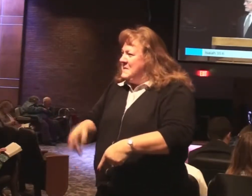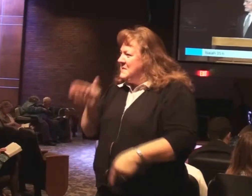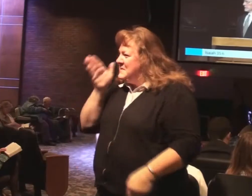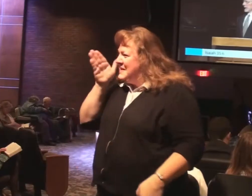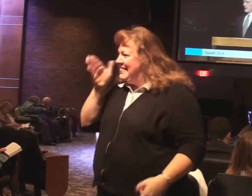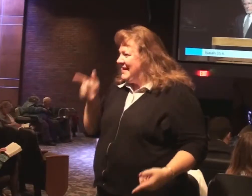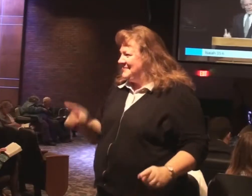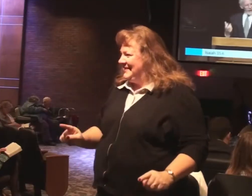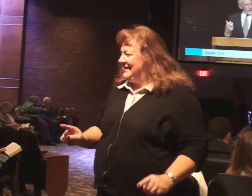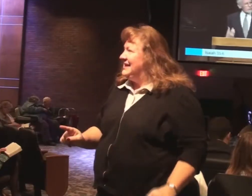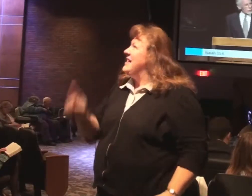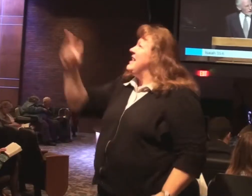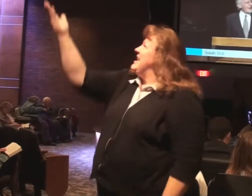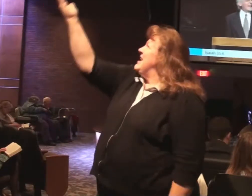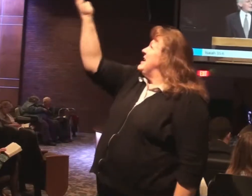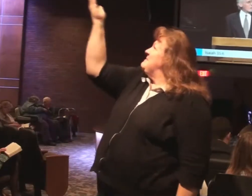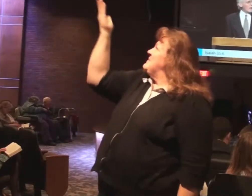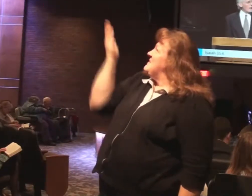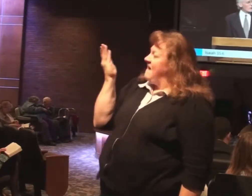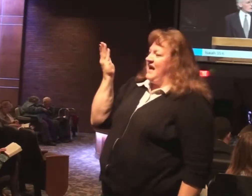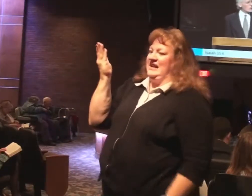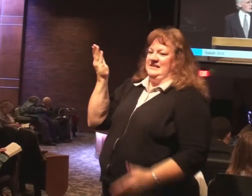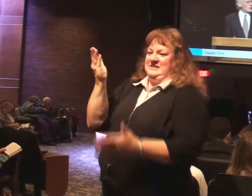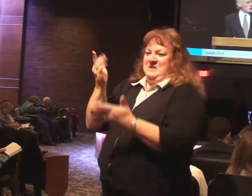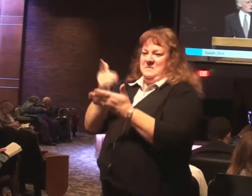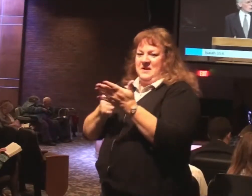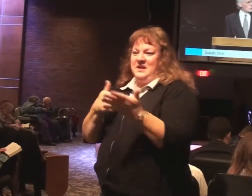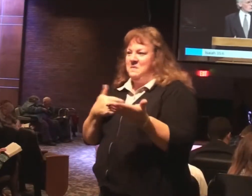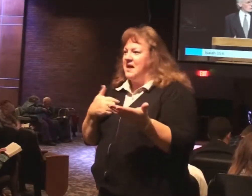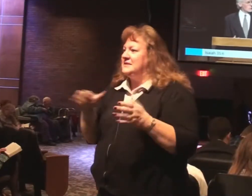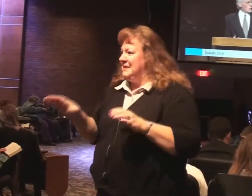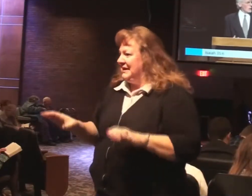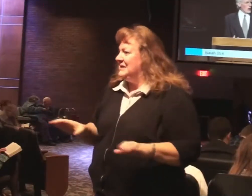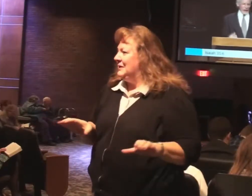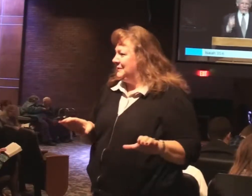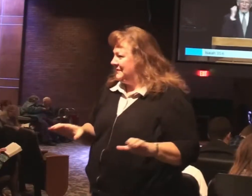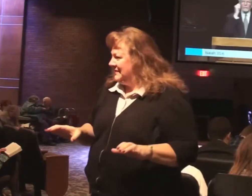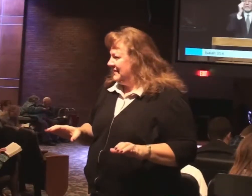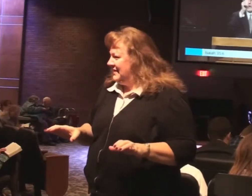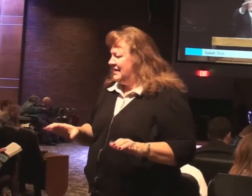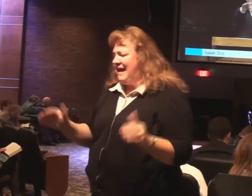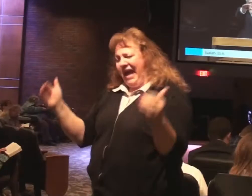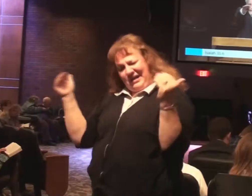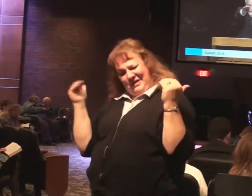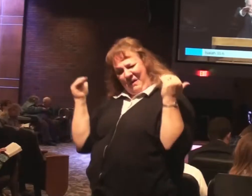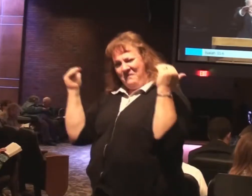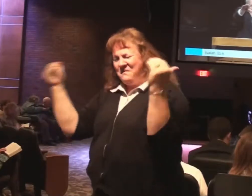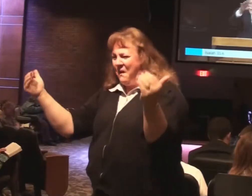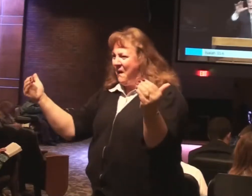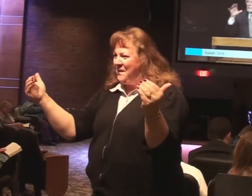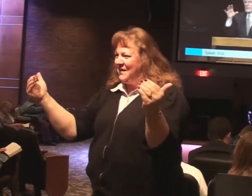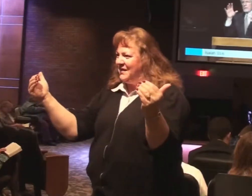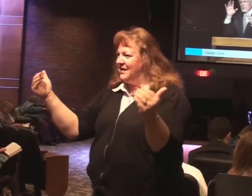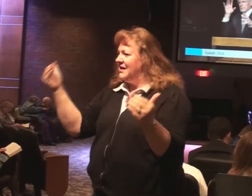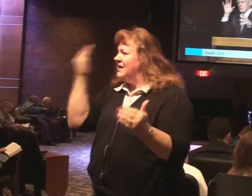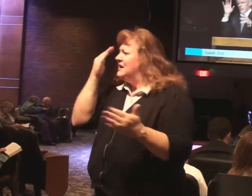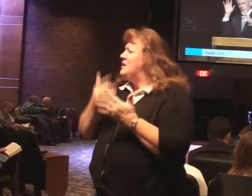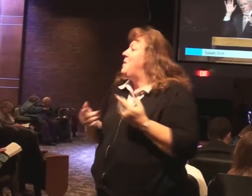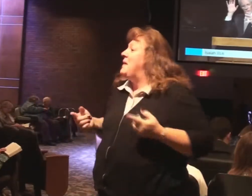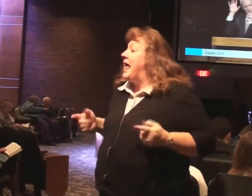He provides what He commands us to do. And go forward. You know what happens? We've